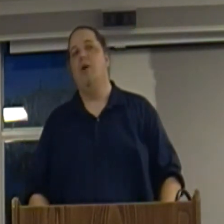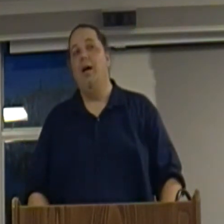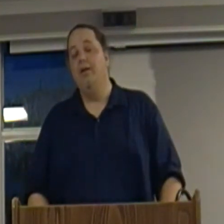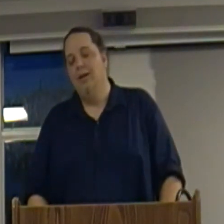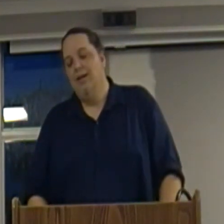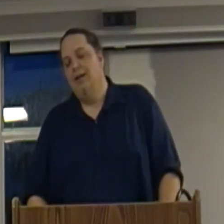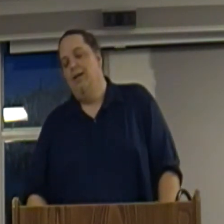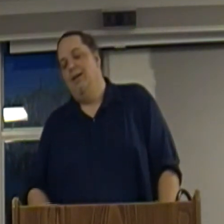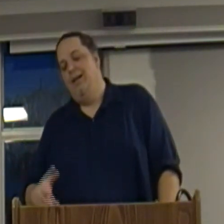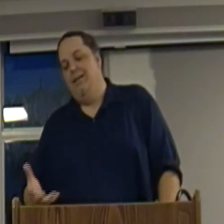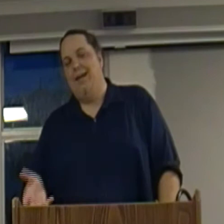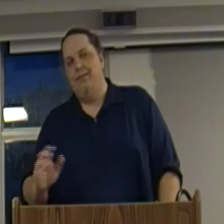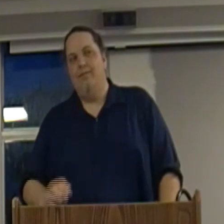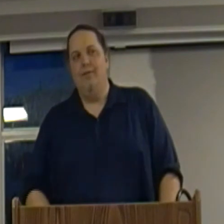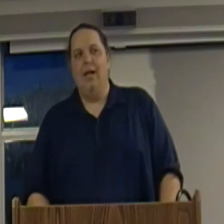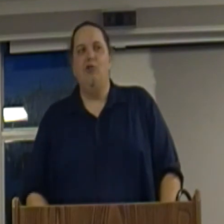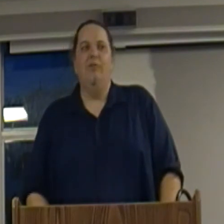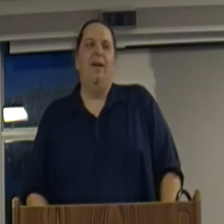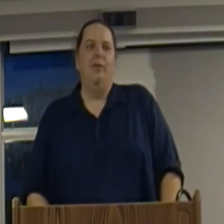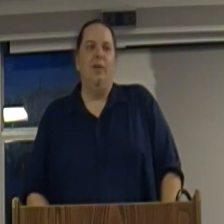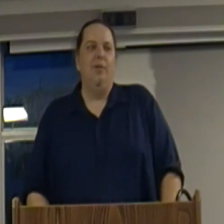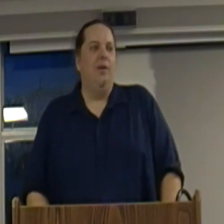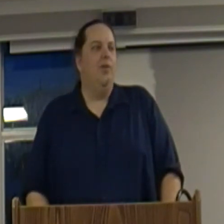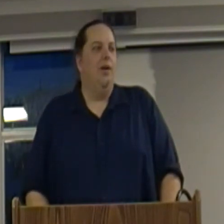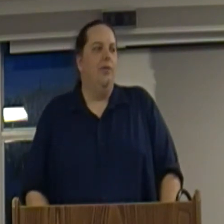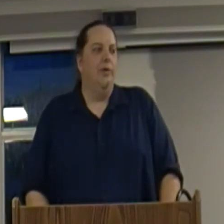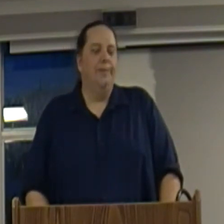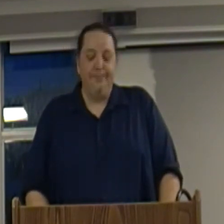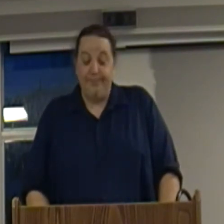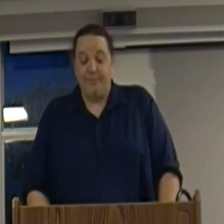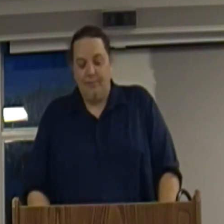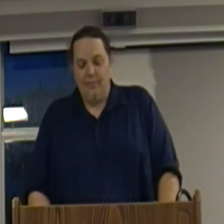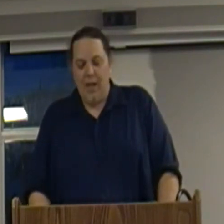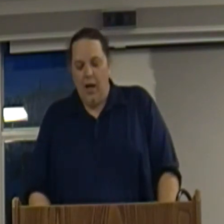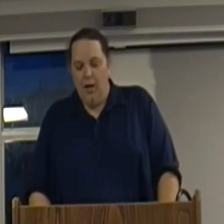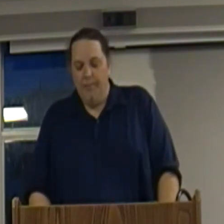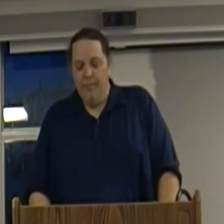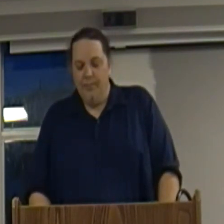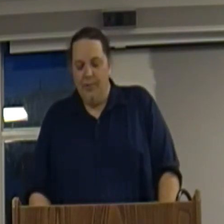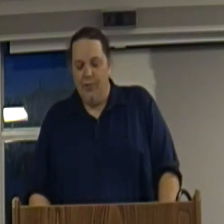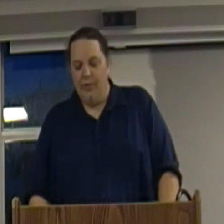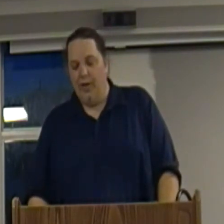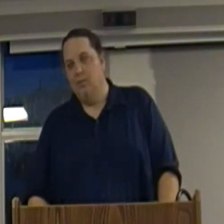been tried. Well, that logical fallacy applies to us, too. Um, so,